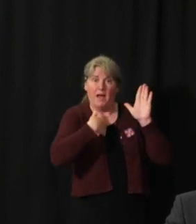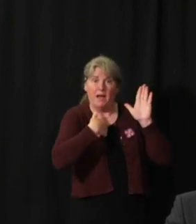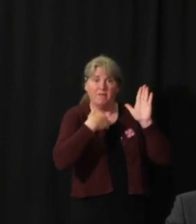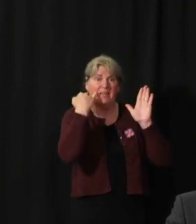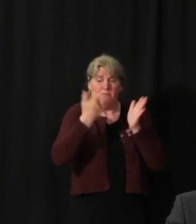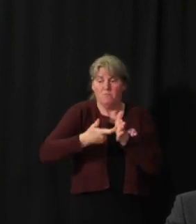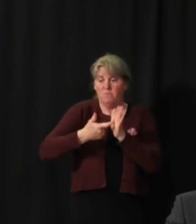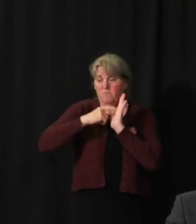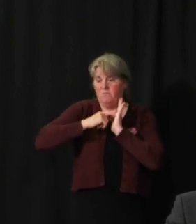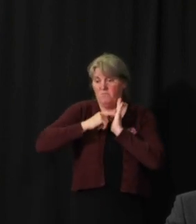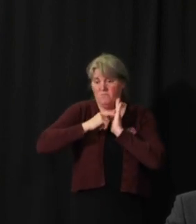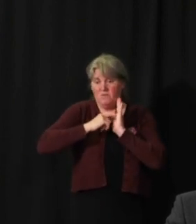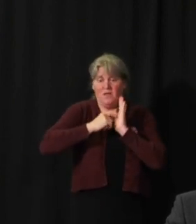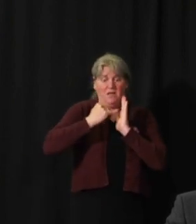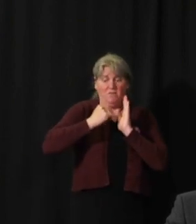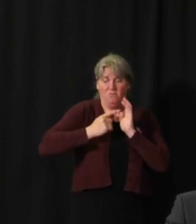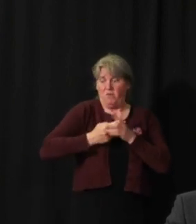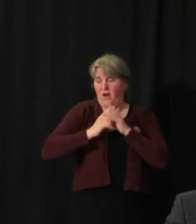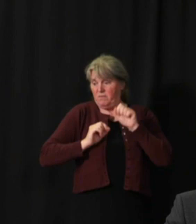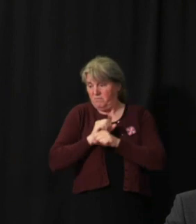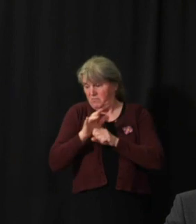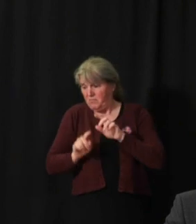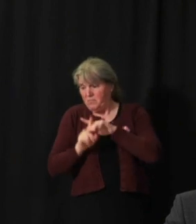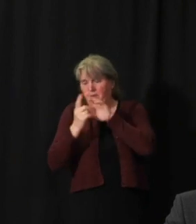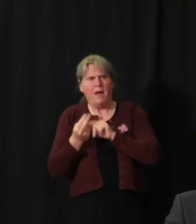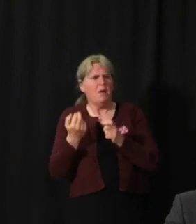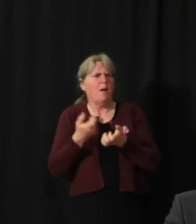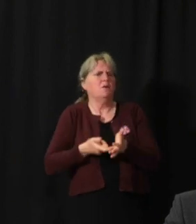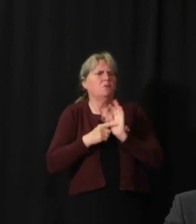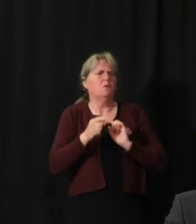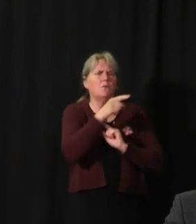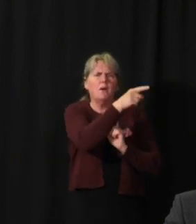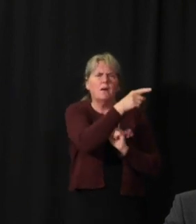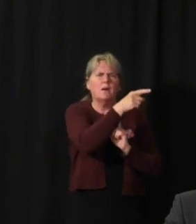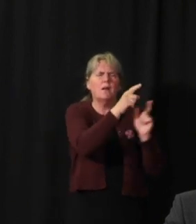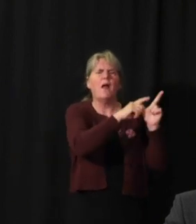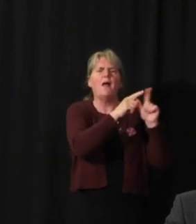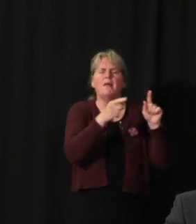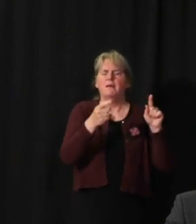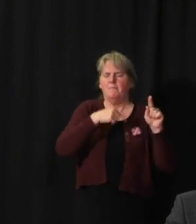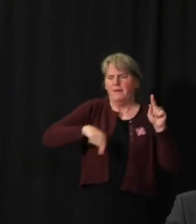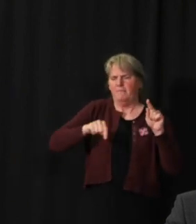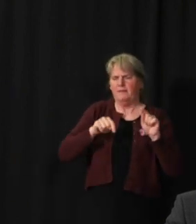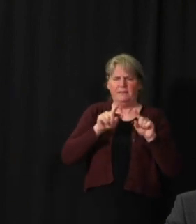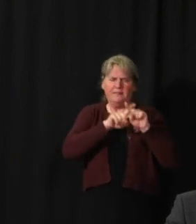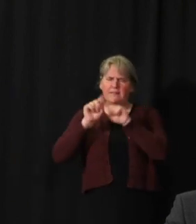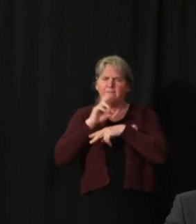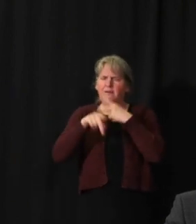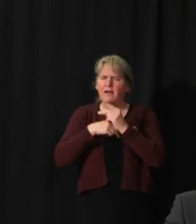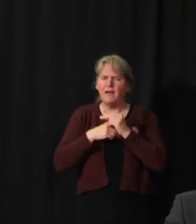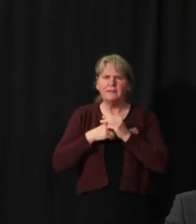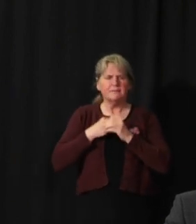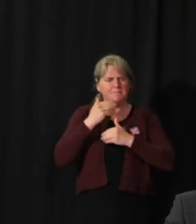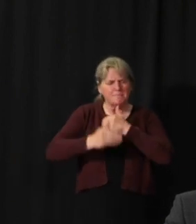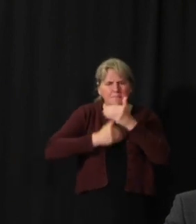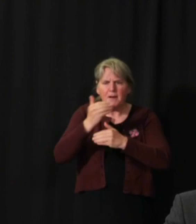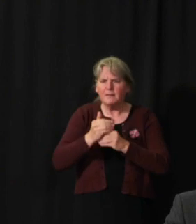outbreak? And then it's choosing the most appropriate method to answer that using